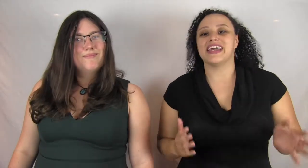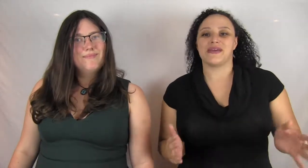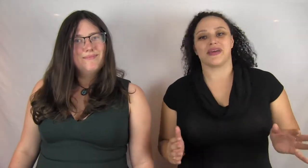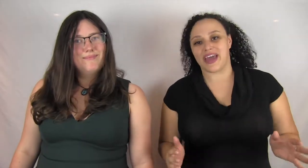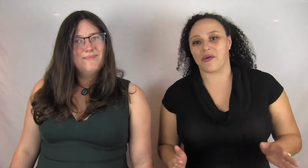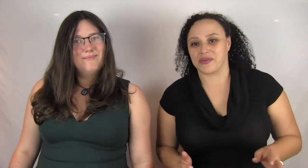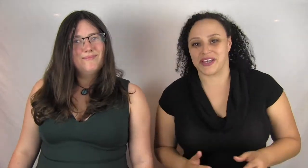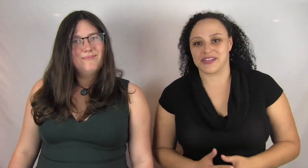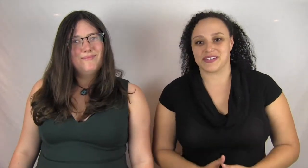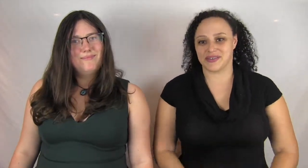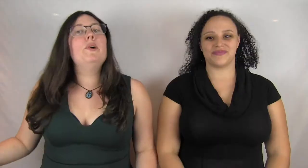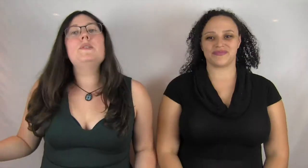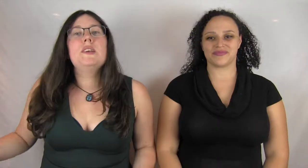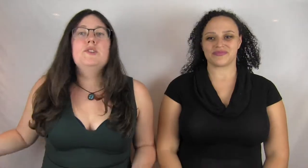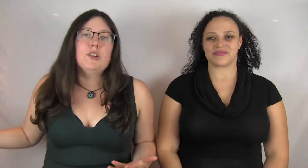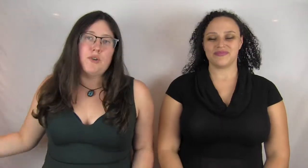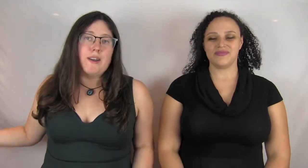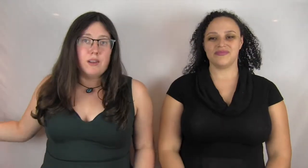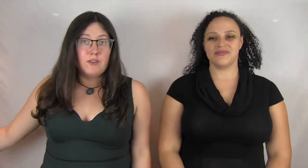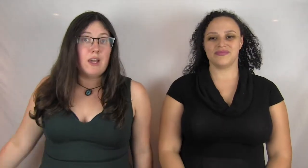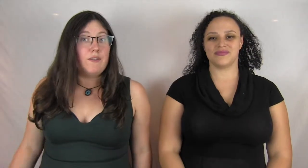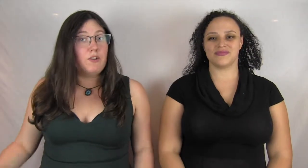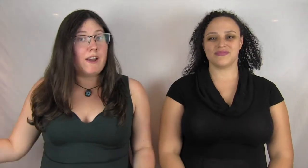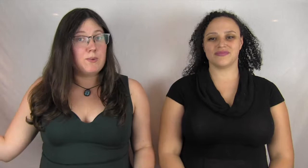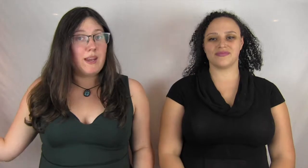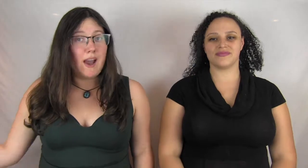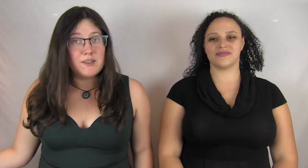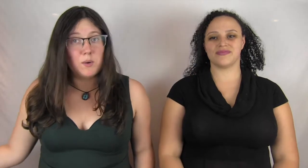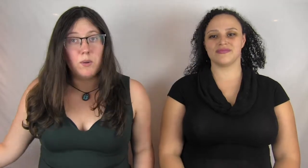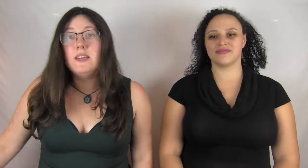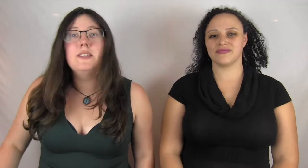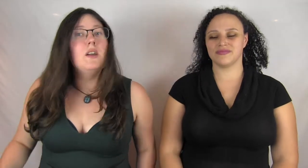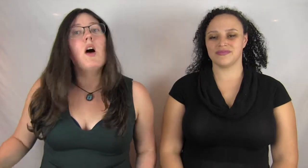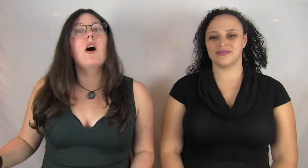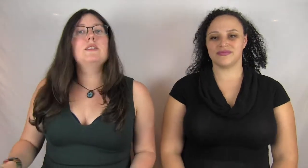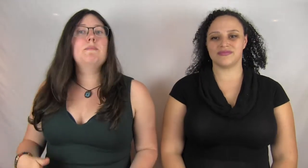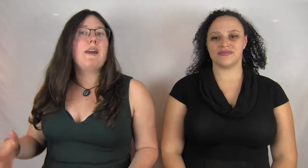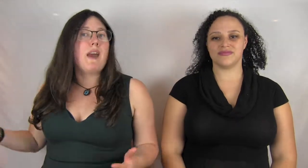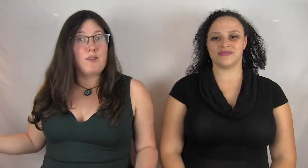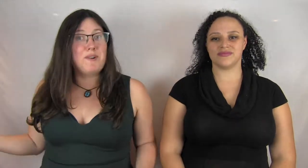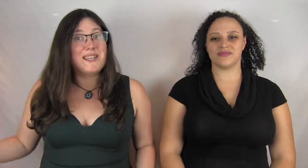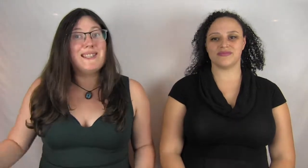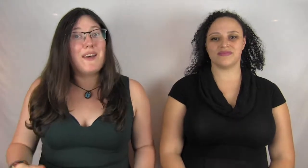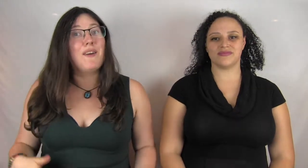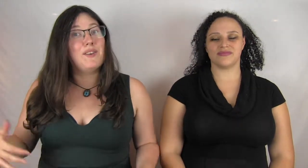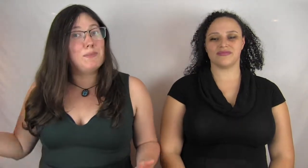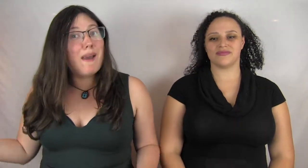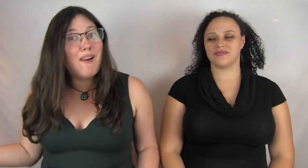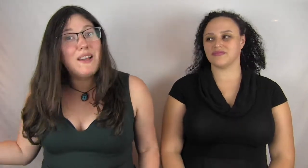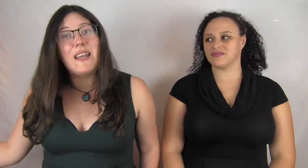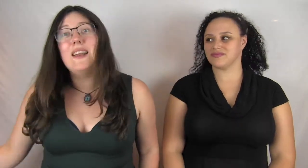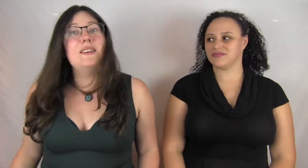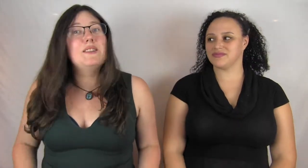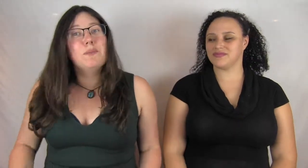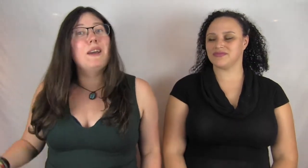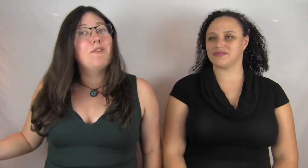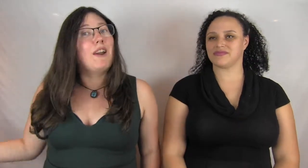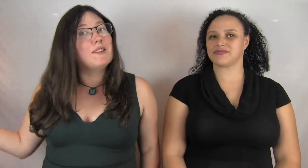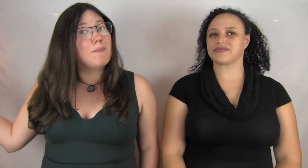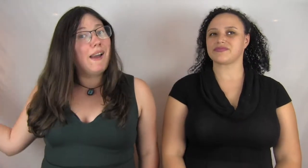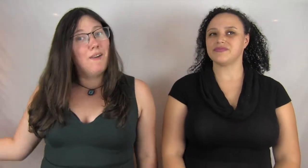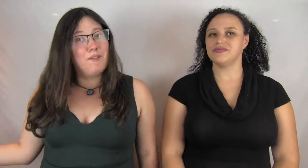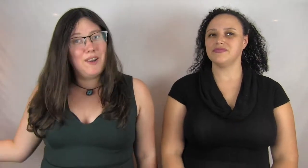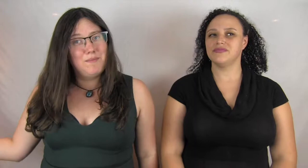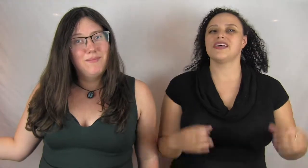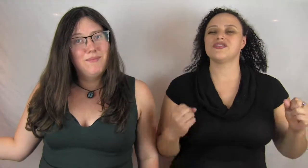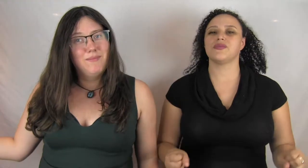pre-Cape and Cowell days. Bruce is just trying to live his life and graduate high school. He's still haunted by the ever-present death of his parents and he's still being